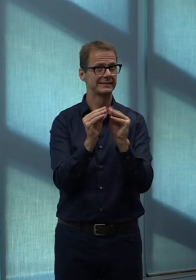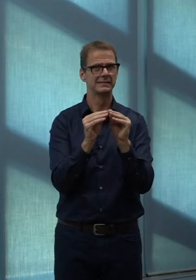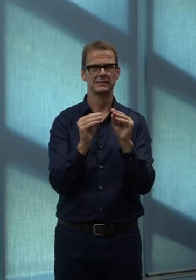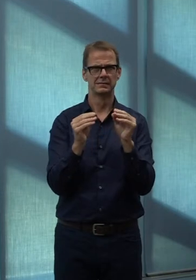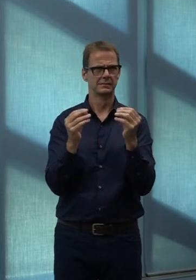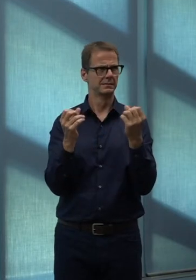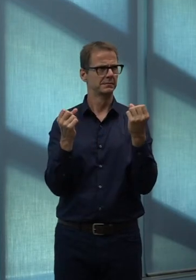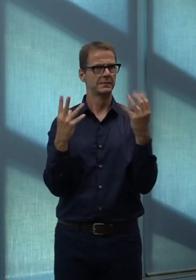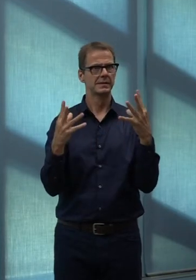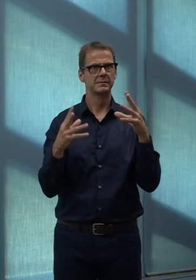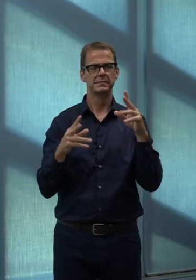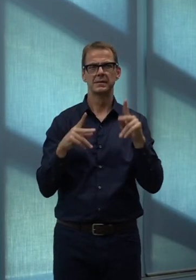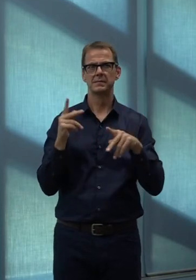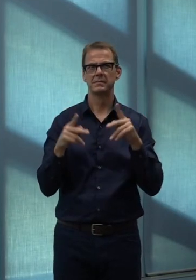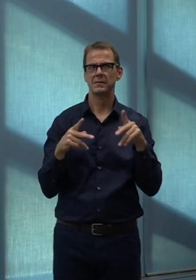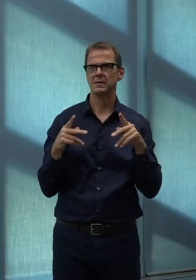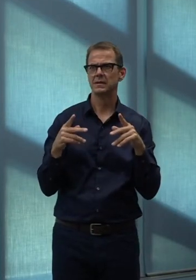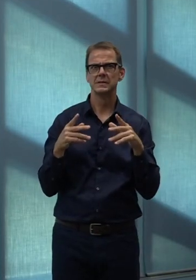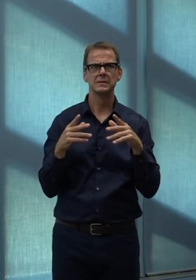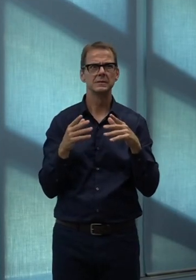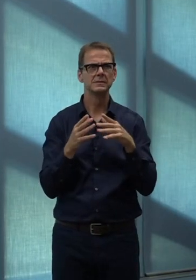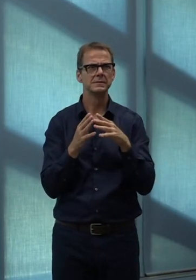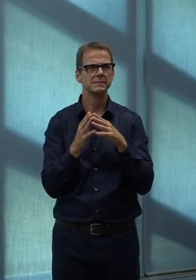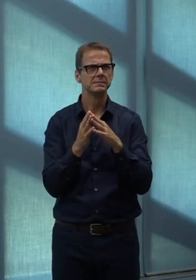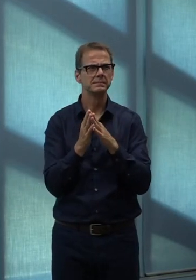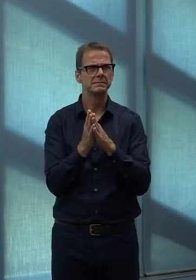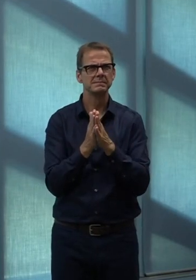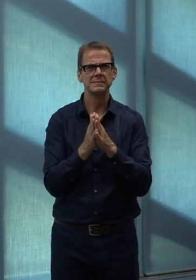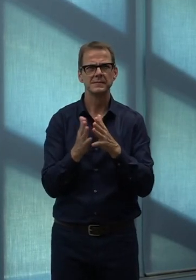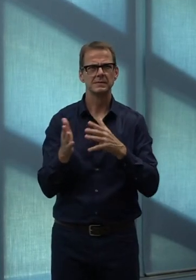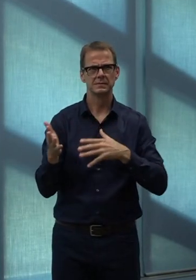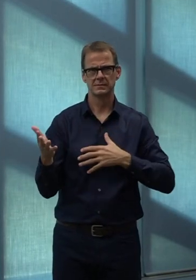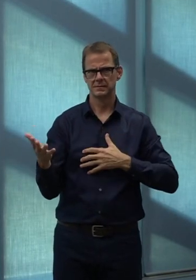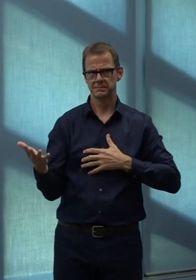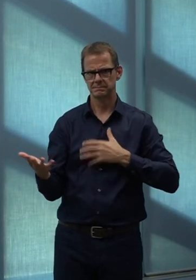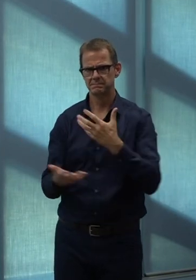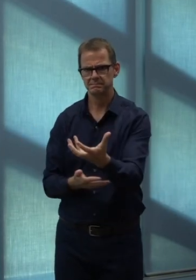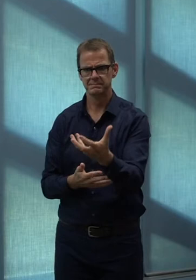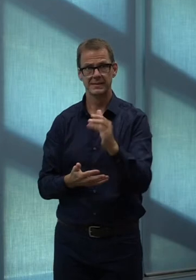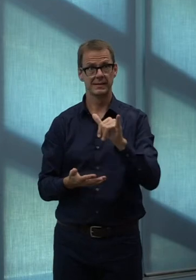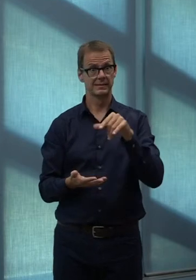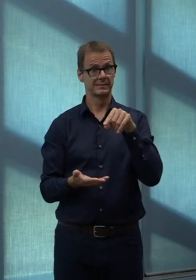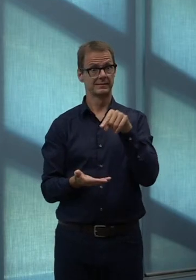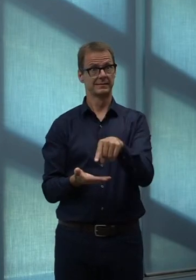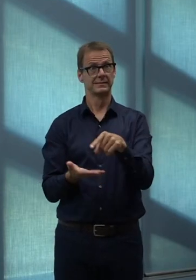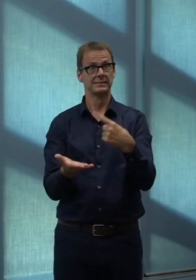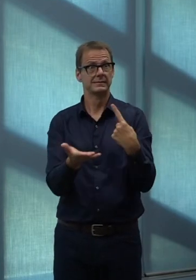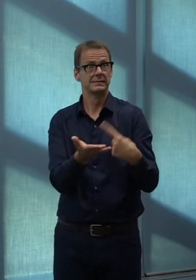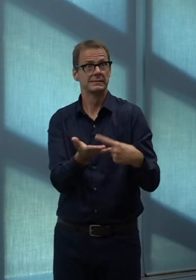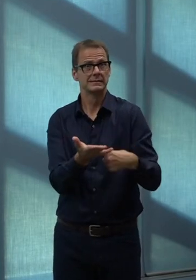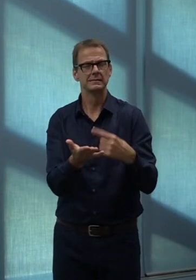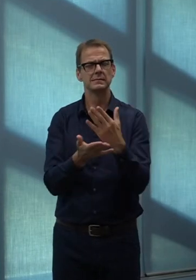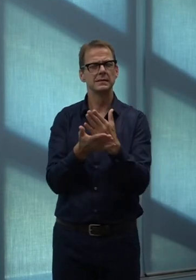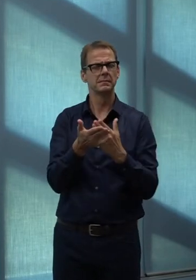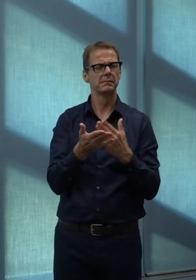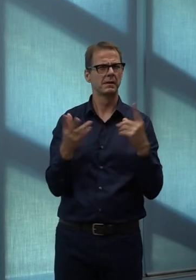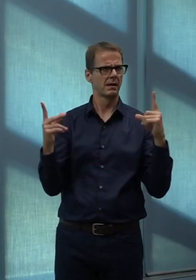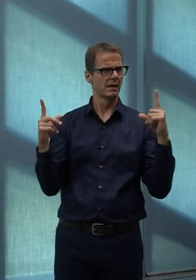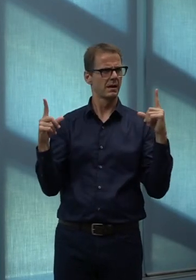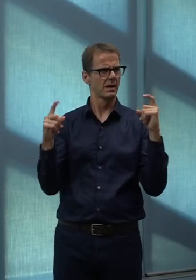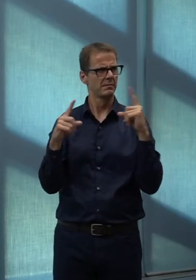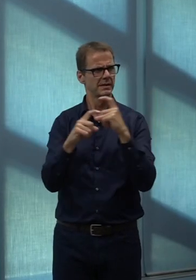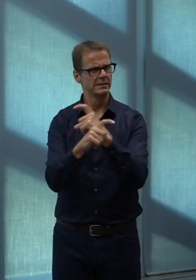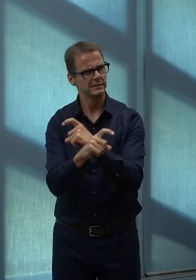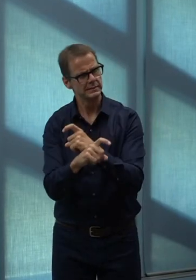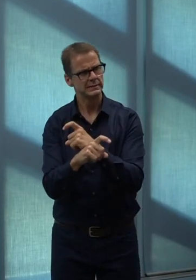thoughtful arguments, some arguments that are a bit more complicated. At the end of the day, Don, everyone's going to be satisfied with